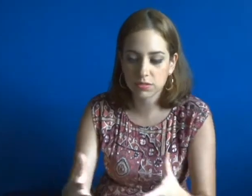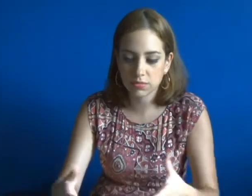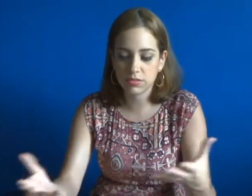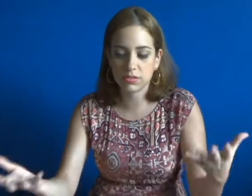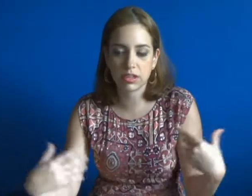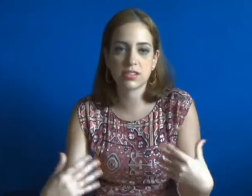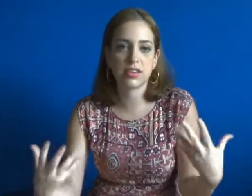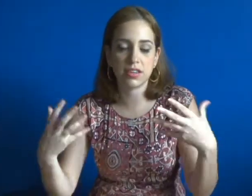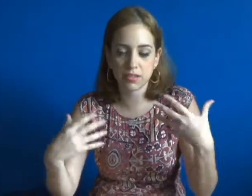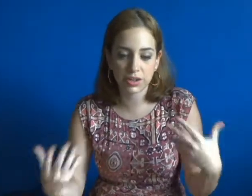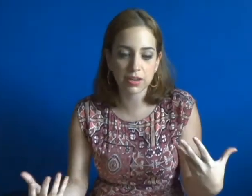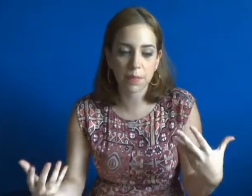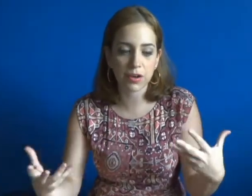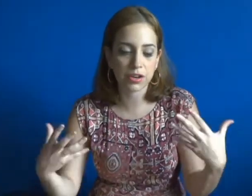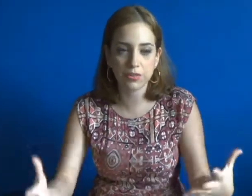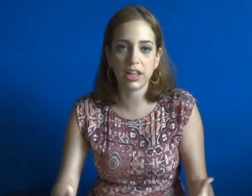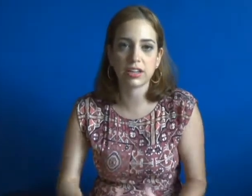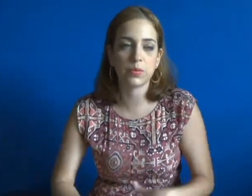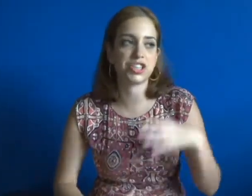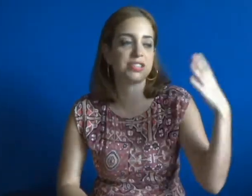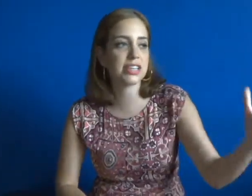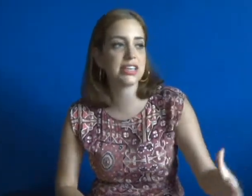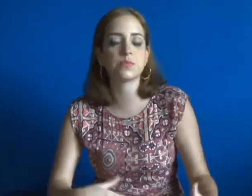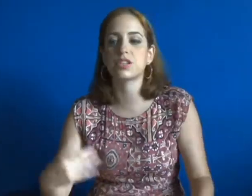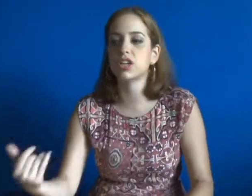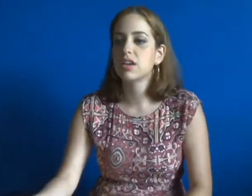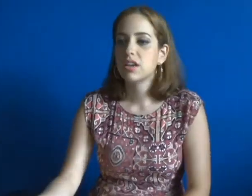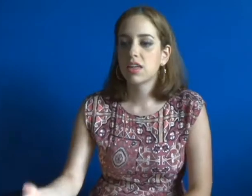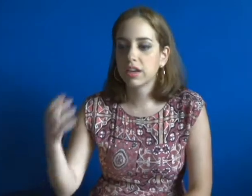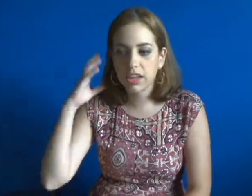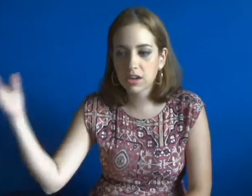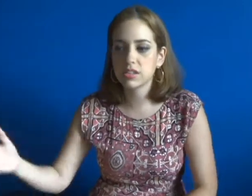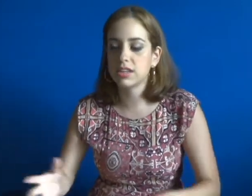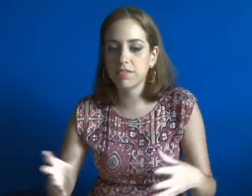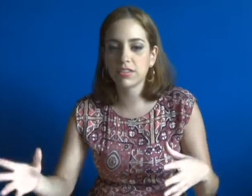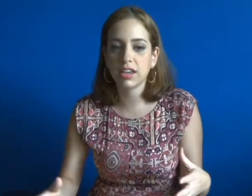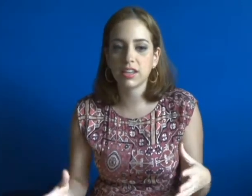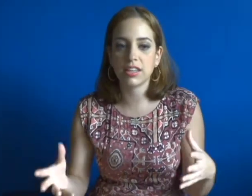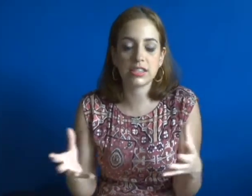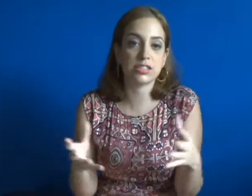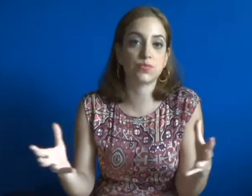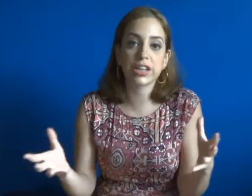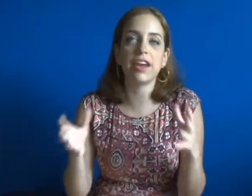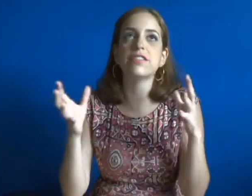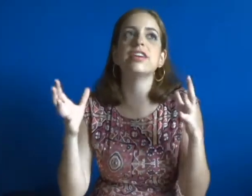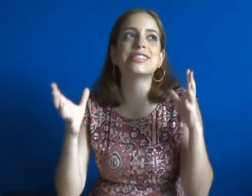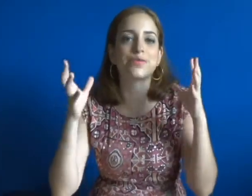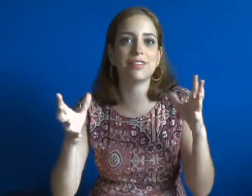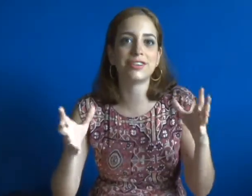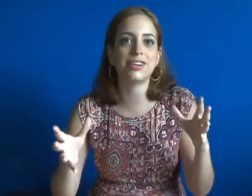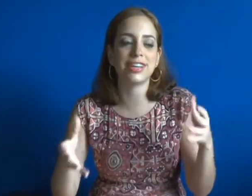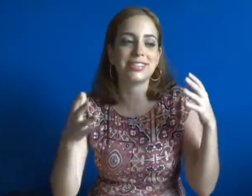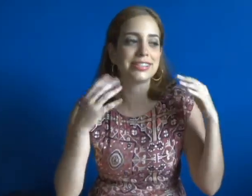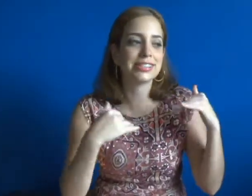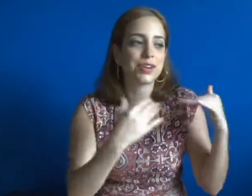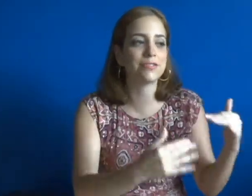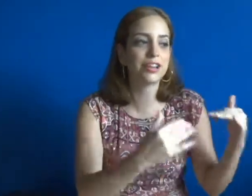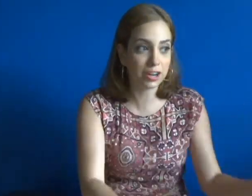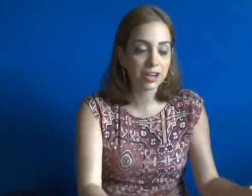She tells the reader about her reality, what she sees, what she hears and everything. Everything is real for her and since it's real for her,